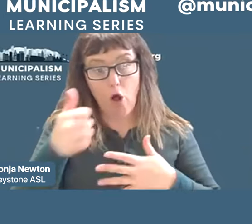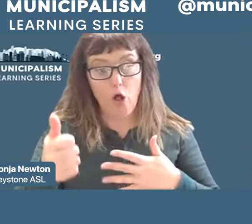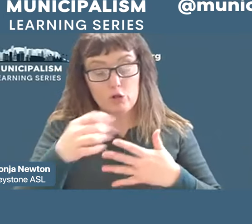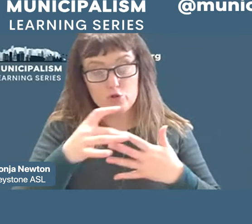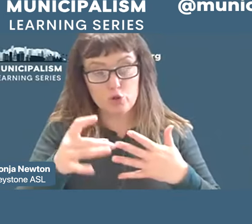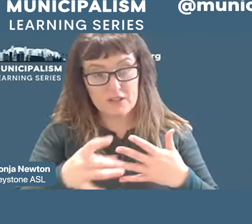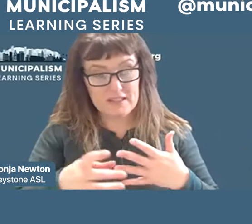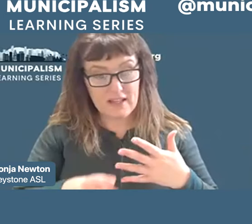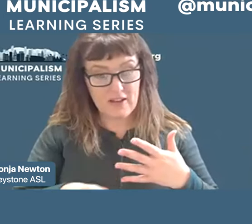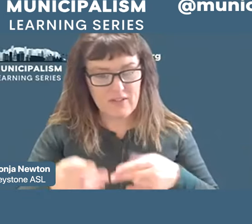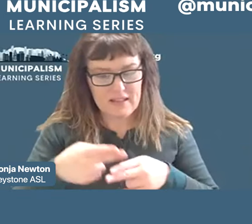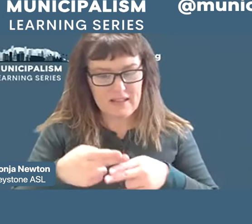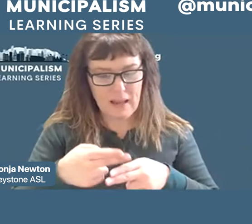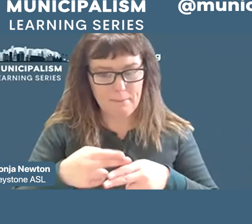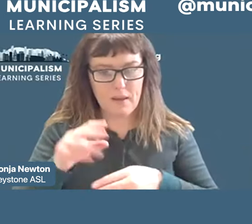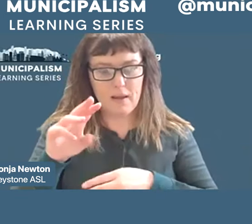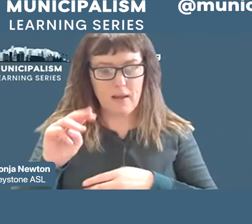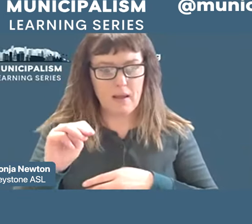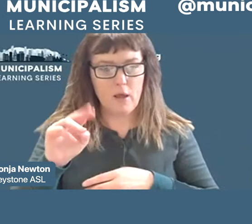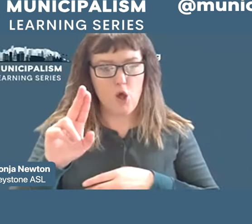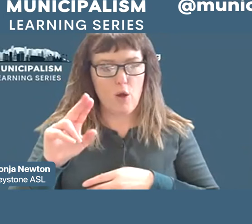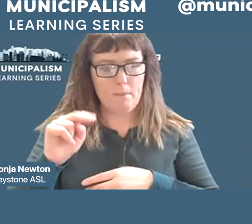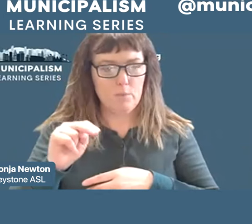its name, municipal socialism.